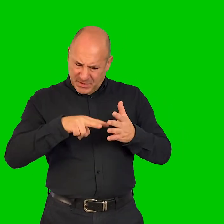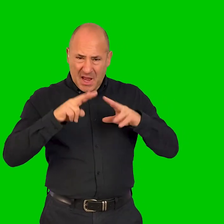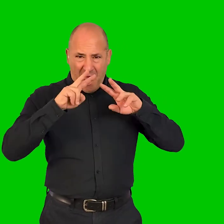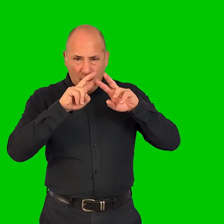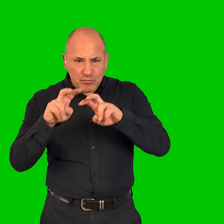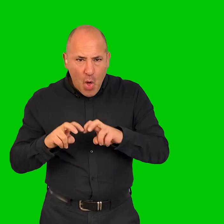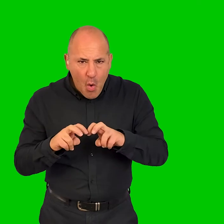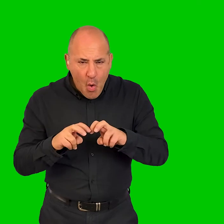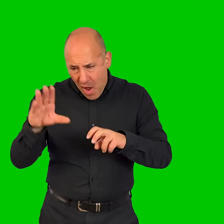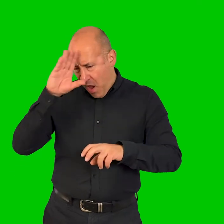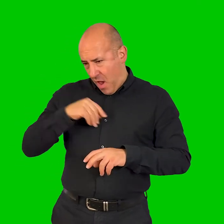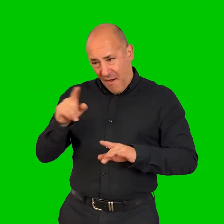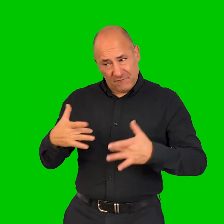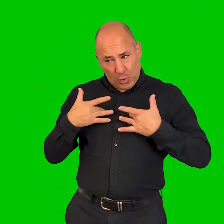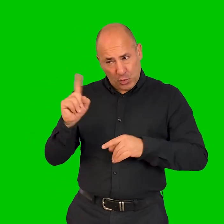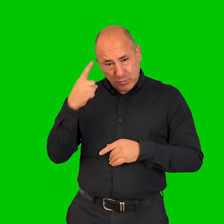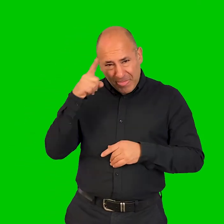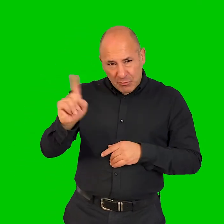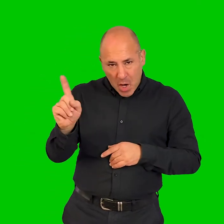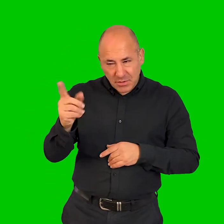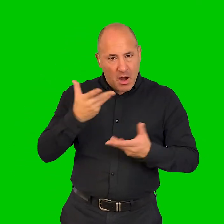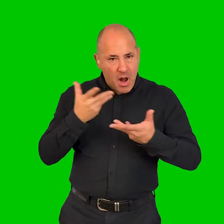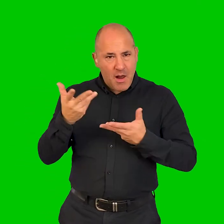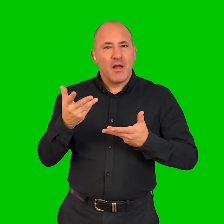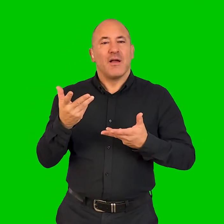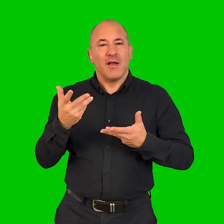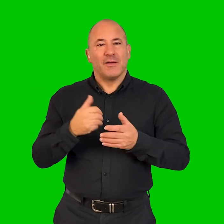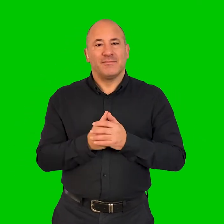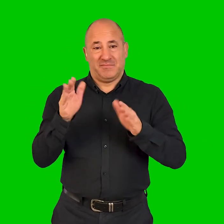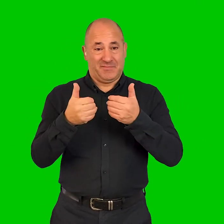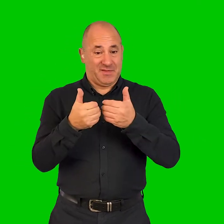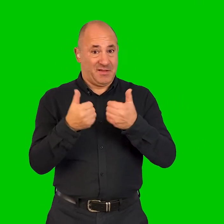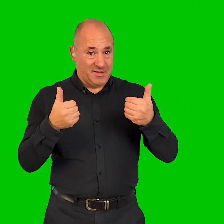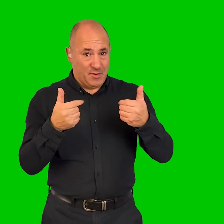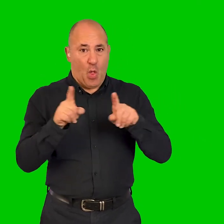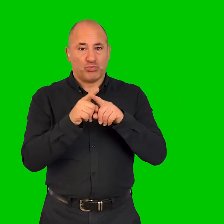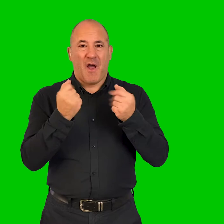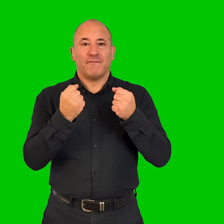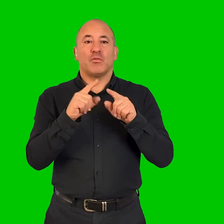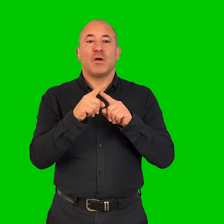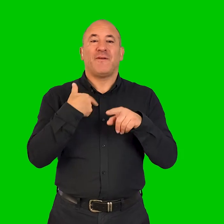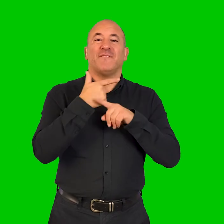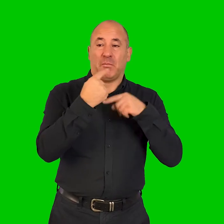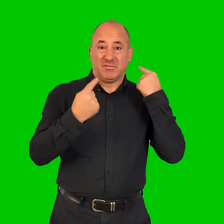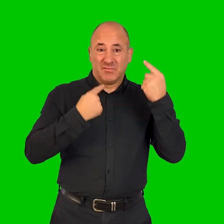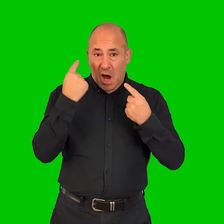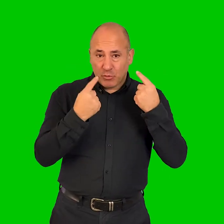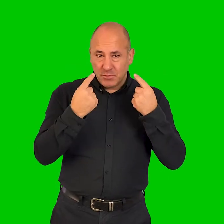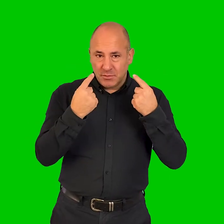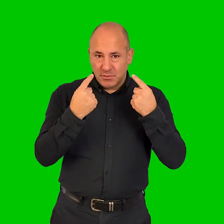she would read it, and explore it, and then let me know what she thinks about it, you know. Separate to it, she had the